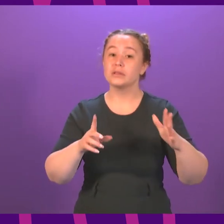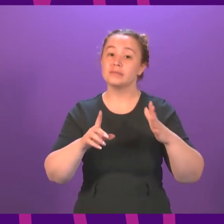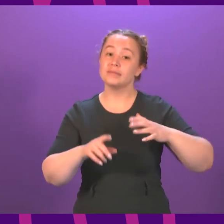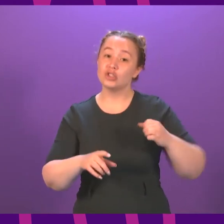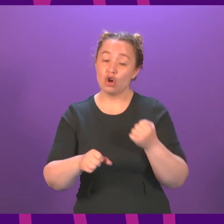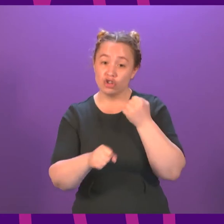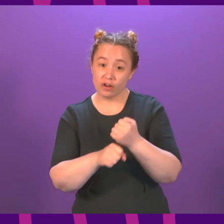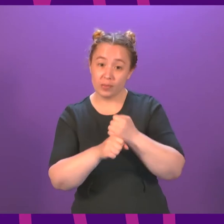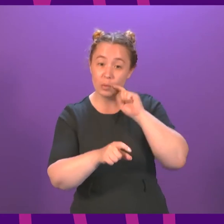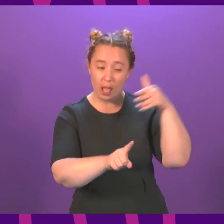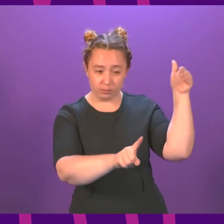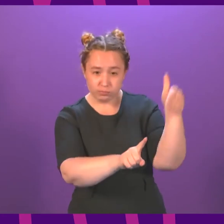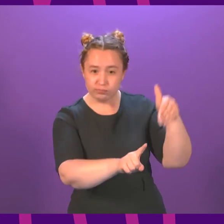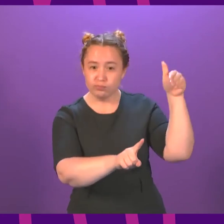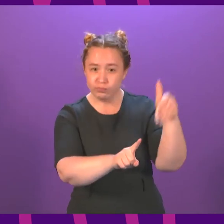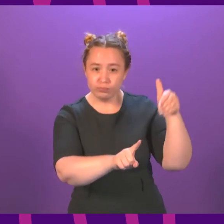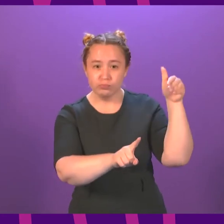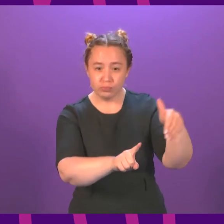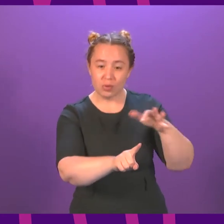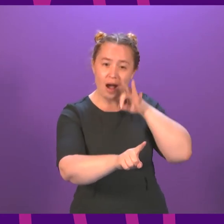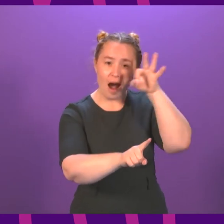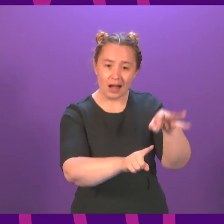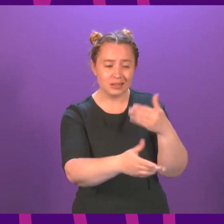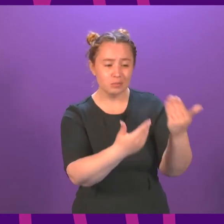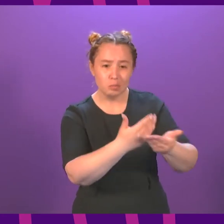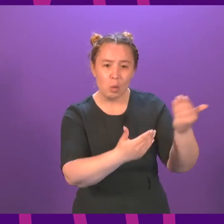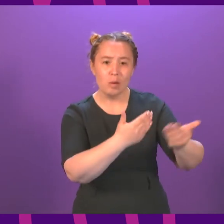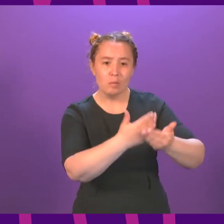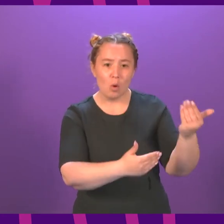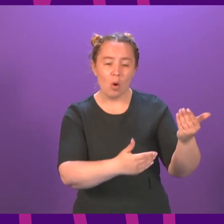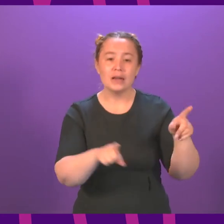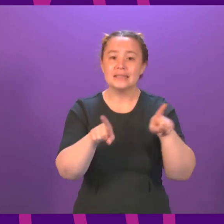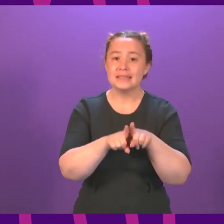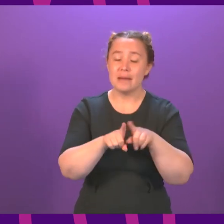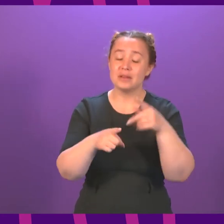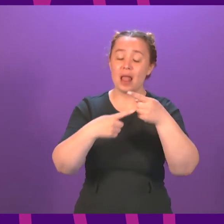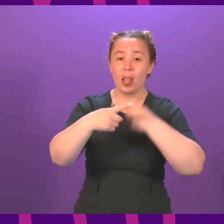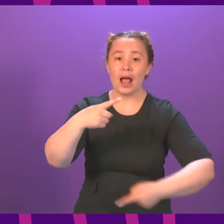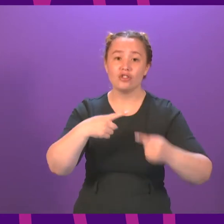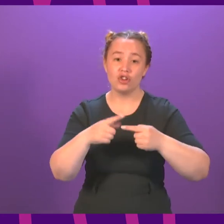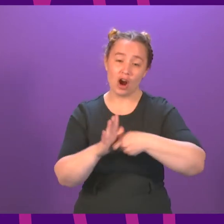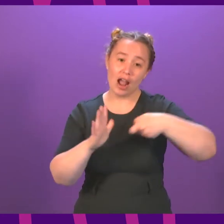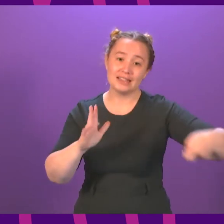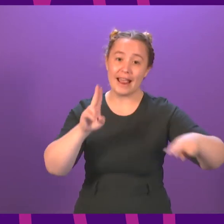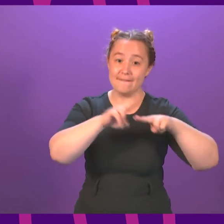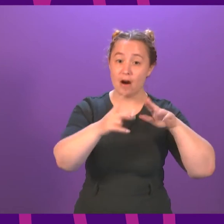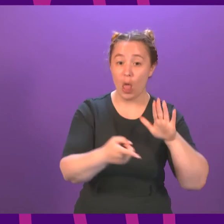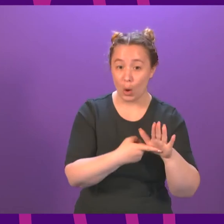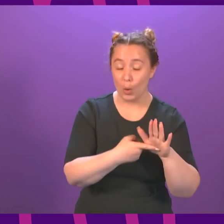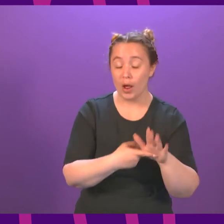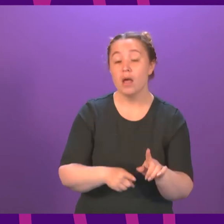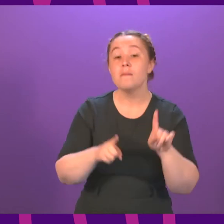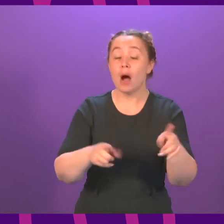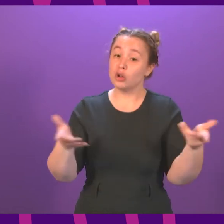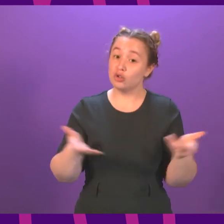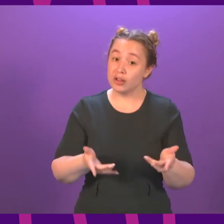partnership with the other devolved countries, just as the Scottish Government did to secure an extension to furlough last year. But there is still more we can do here in